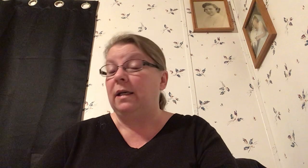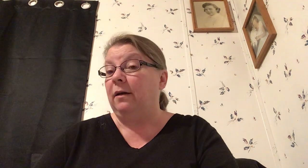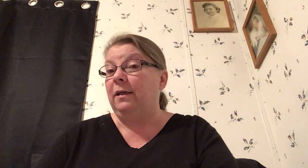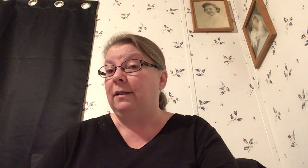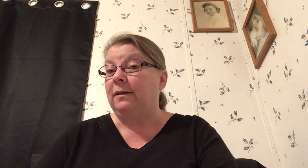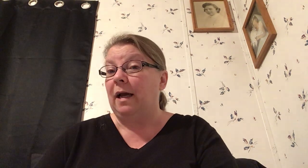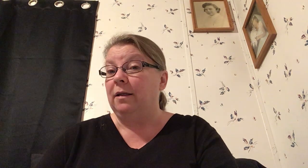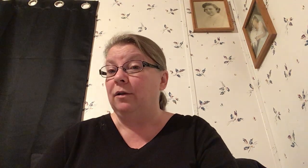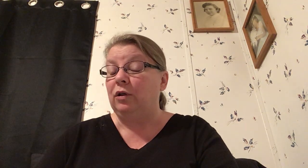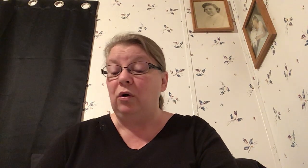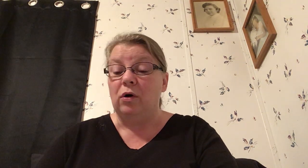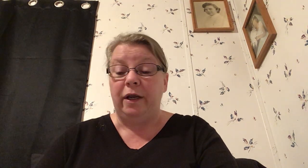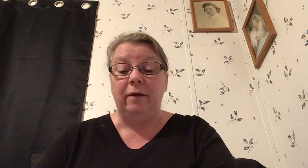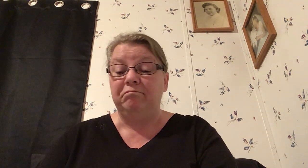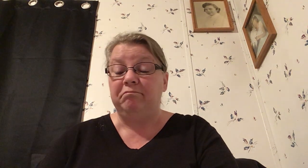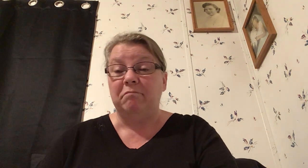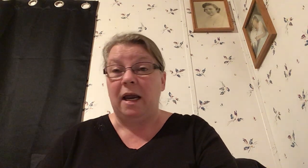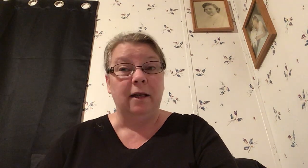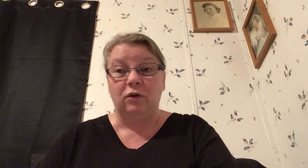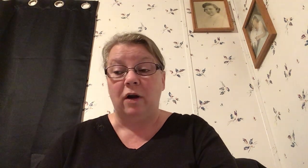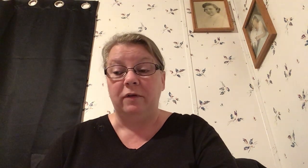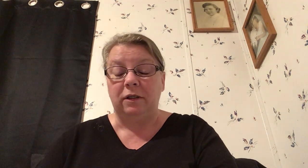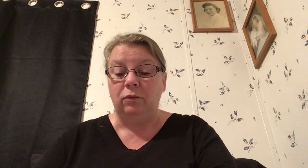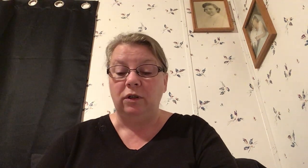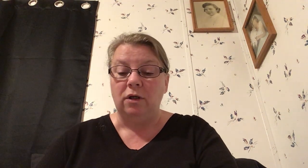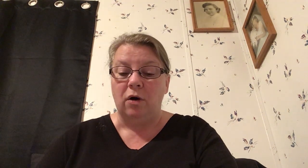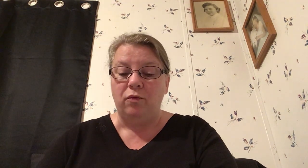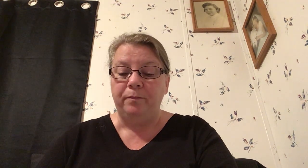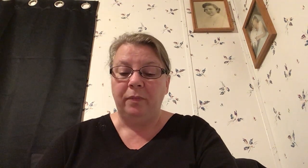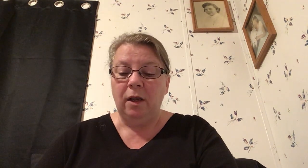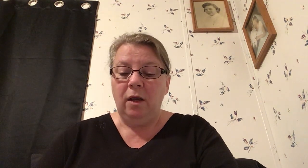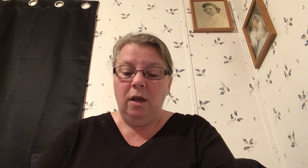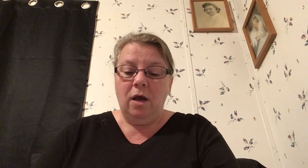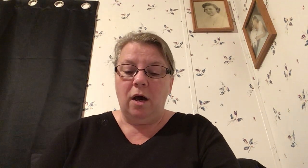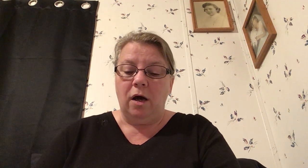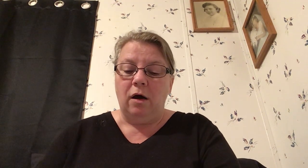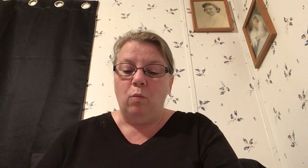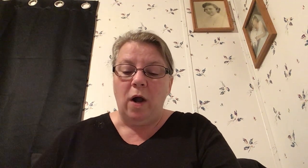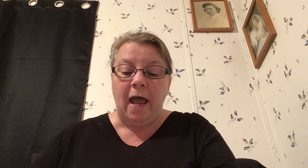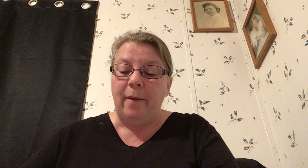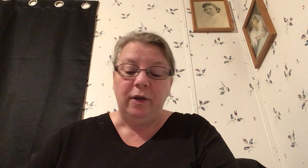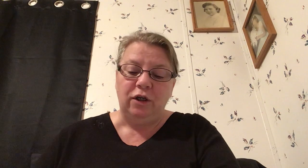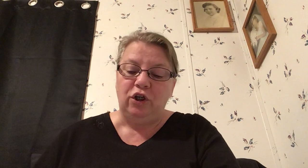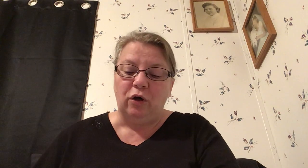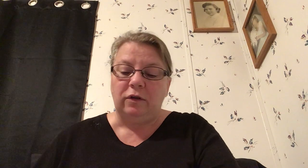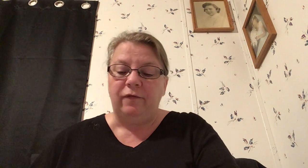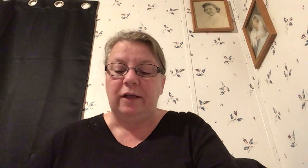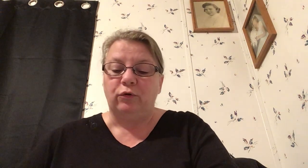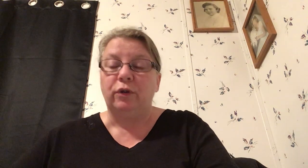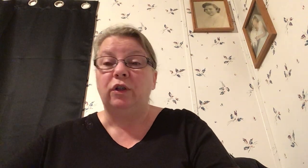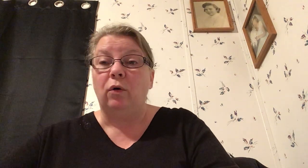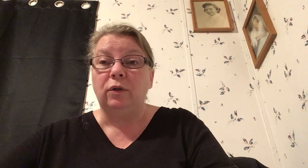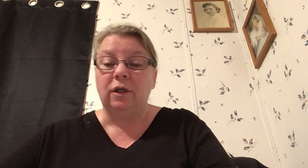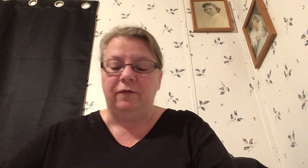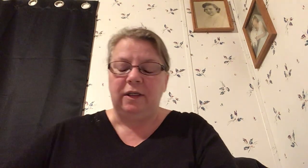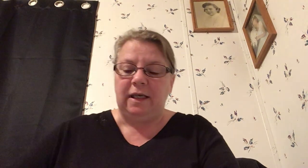tell his side of the story my answer obviously was no um what happened to joseph as a result of this